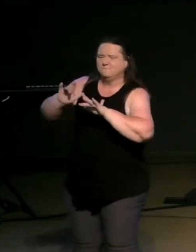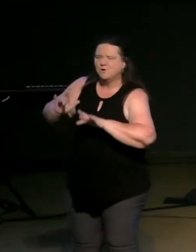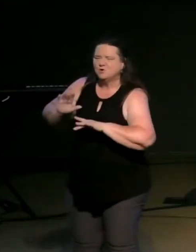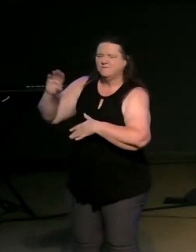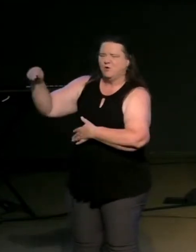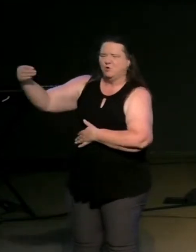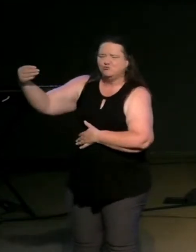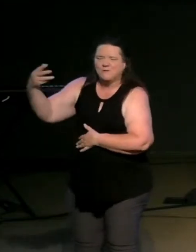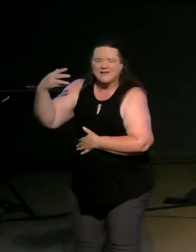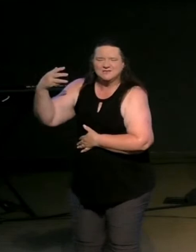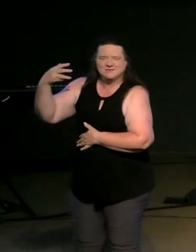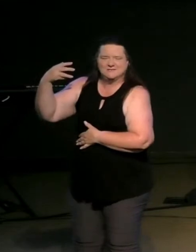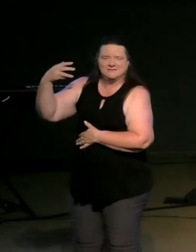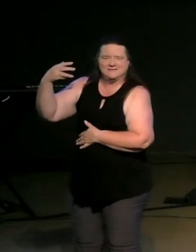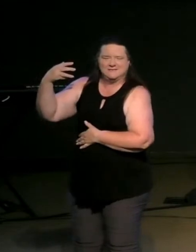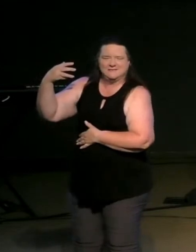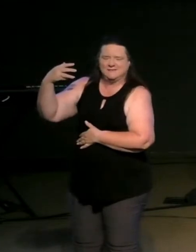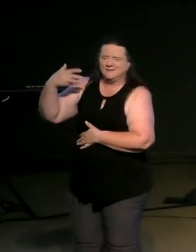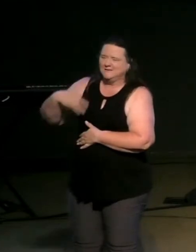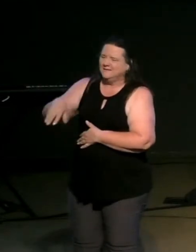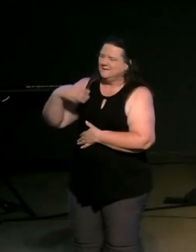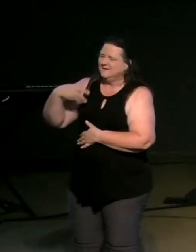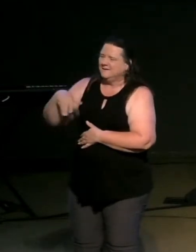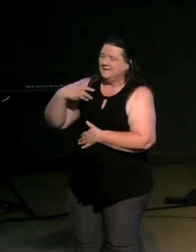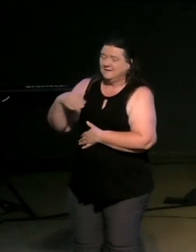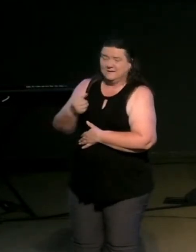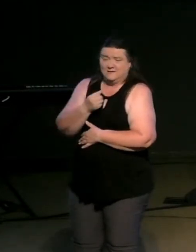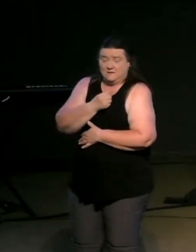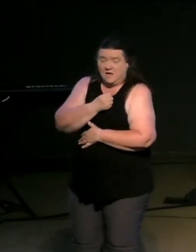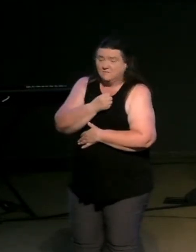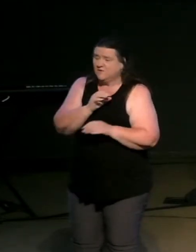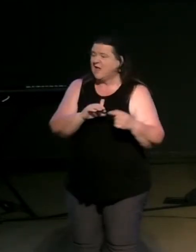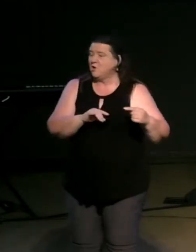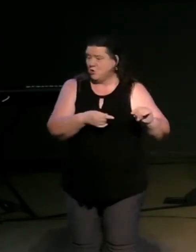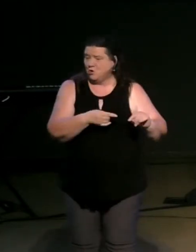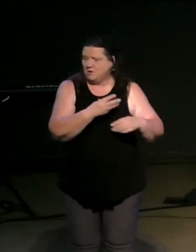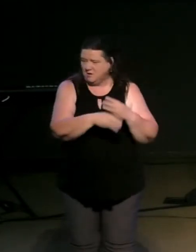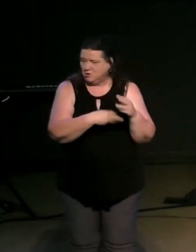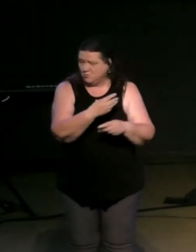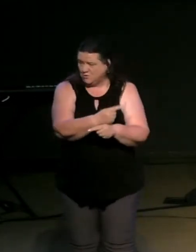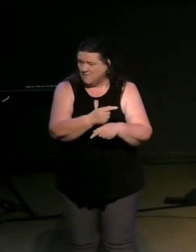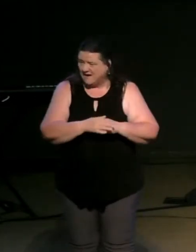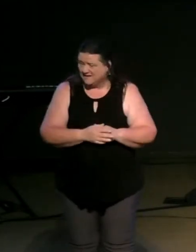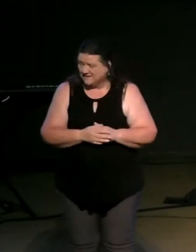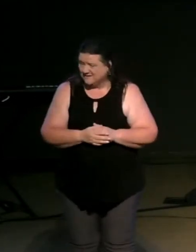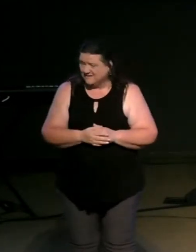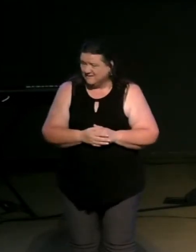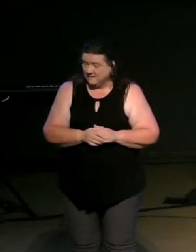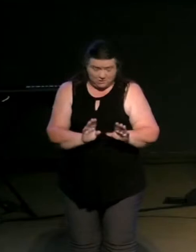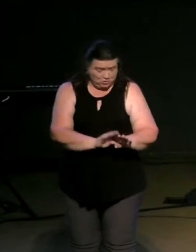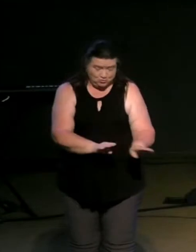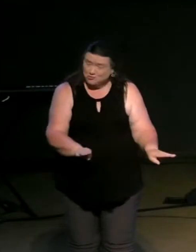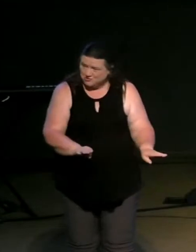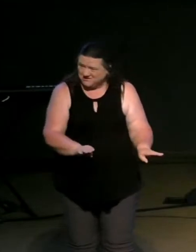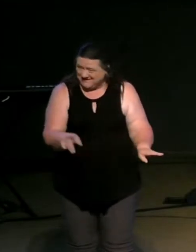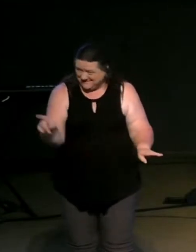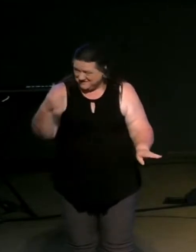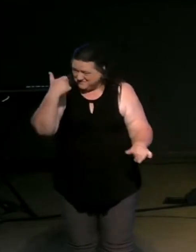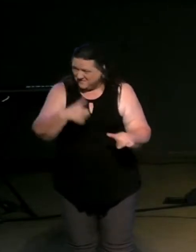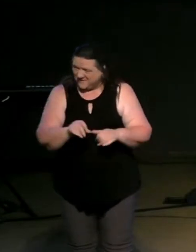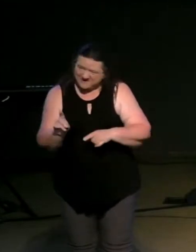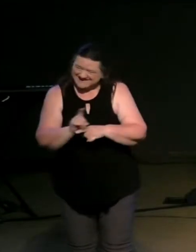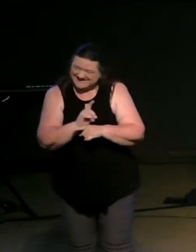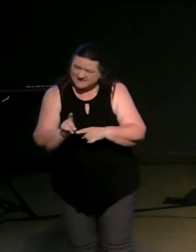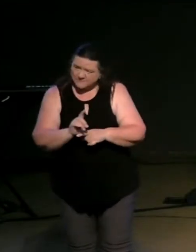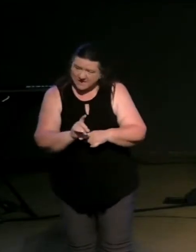oftentimes love can hurt as children remember when we were disciplined